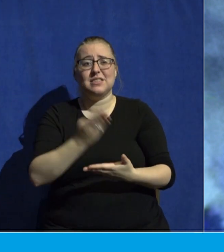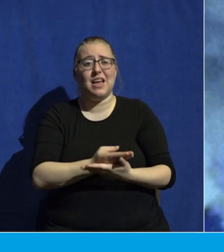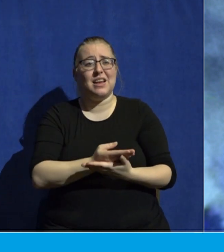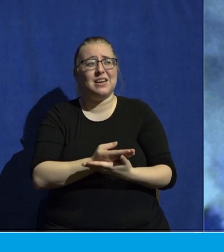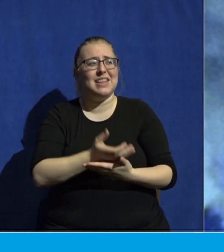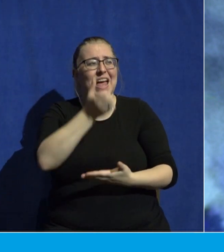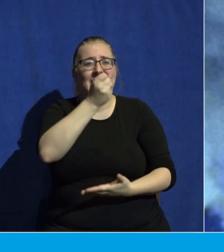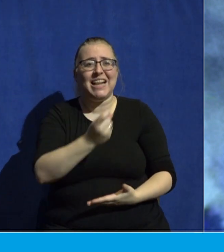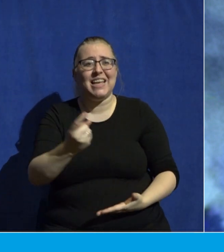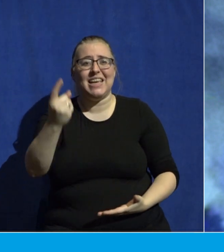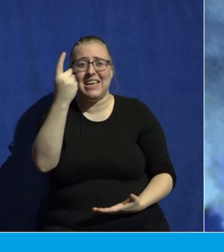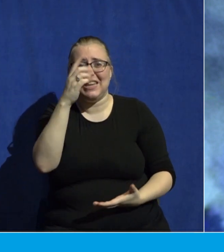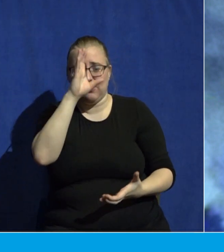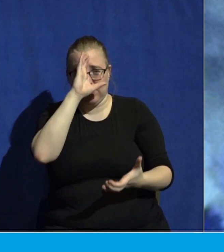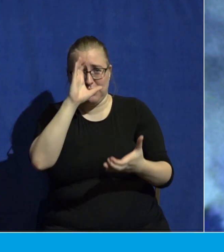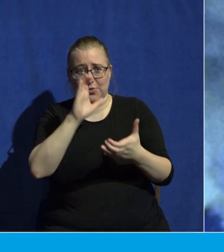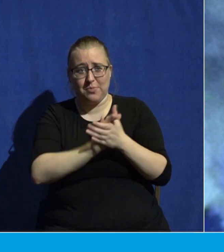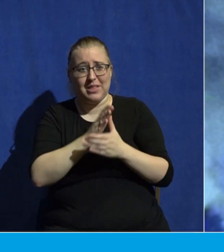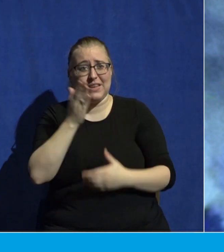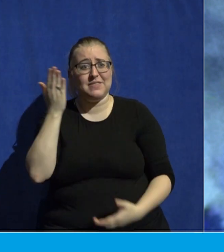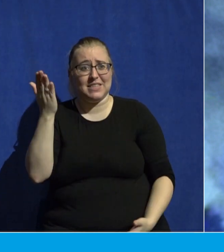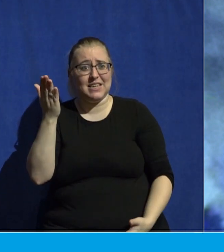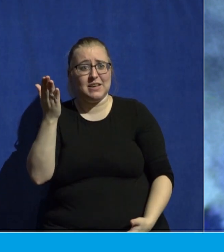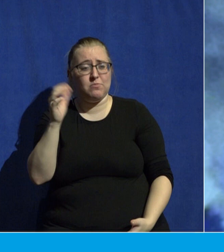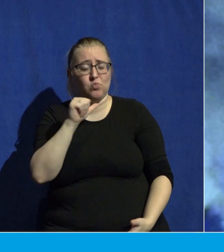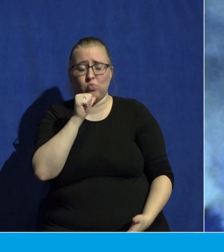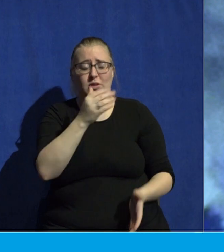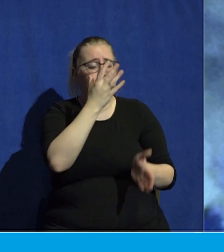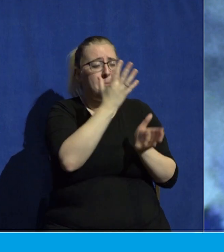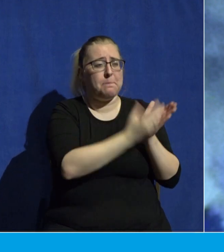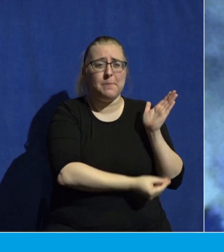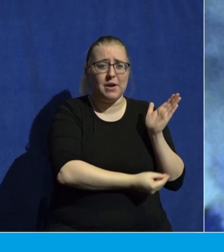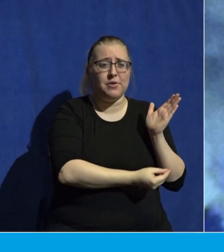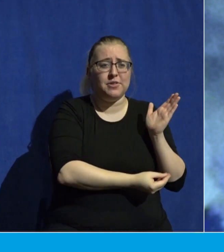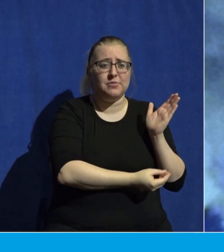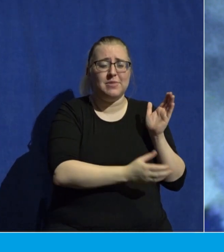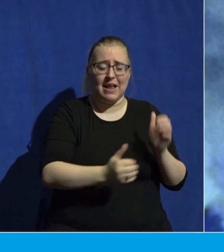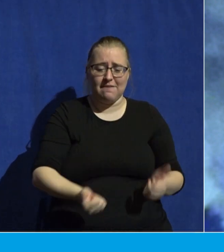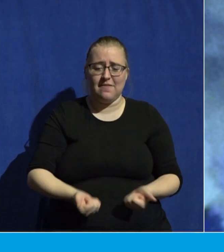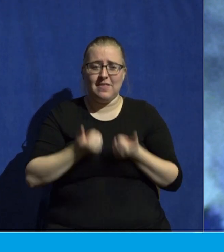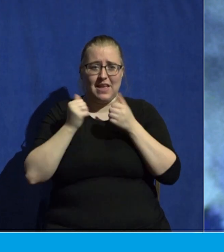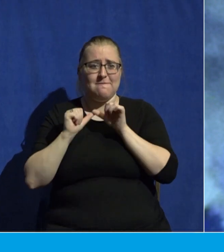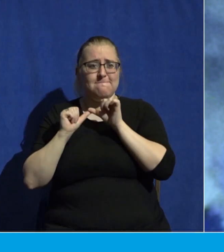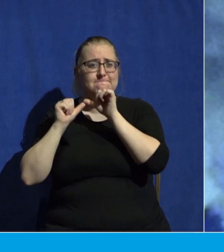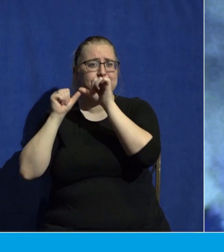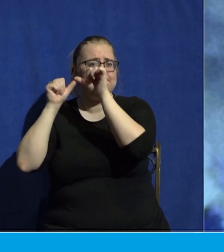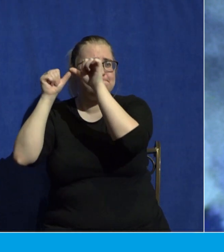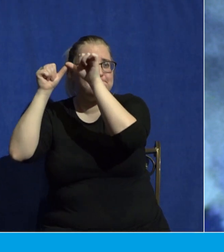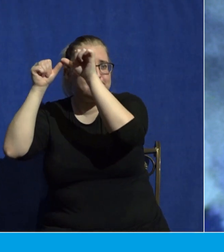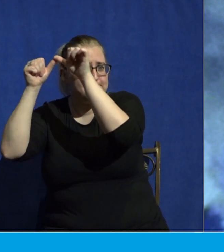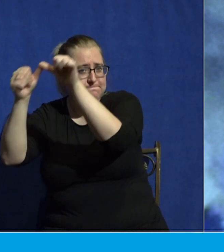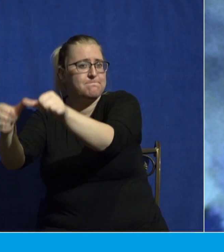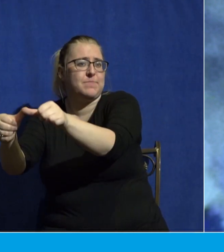believes in him will not perish but have everlasting life.